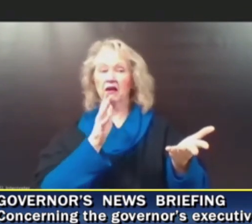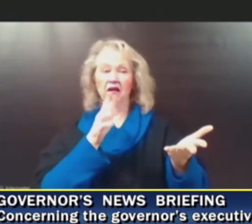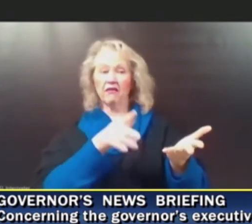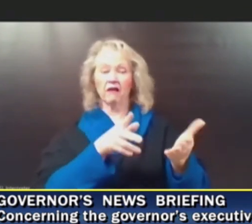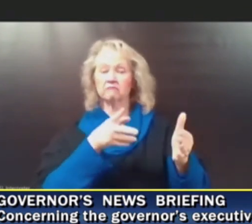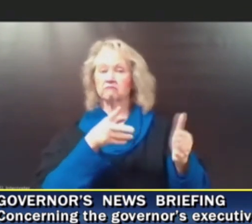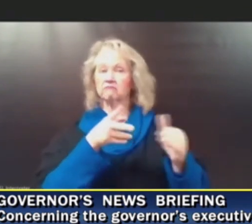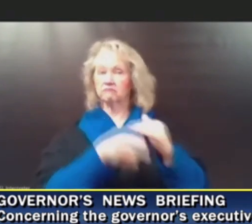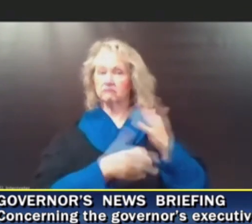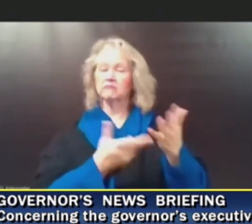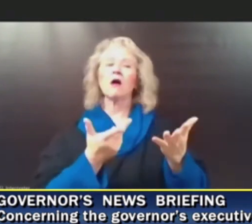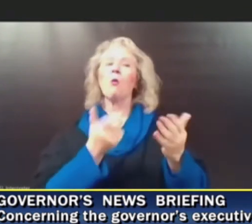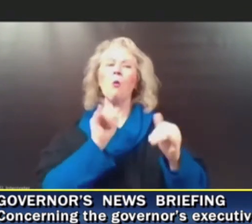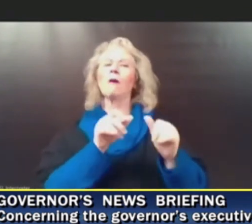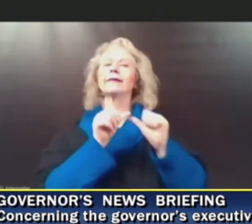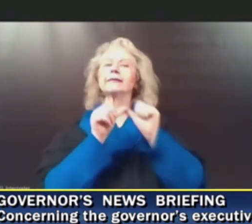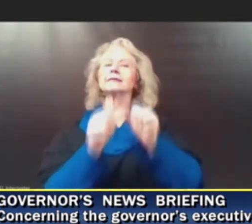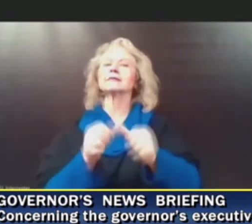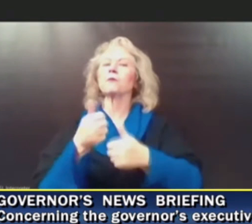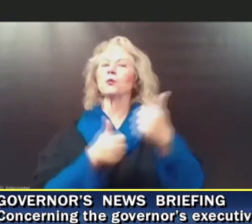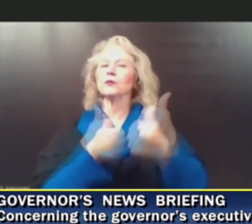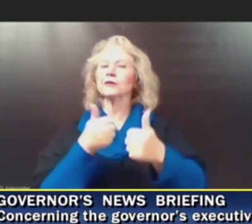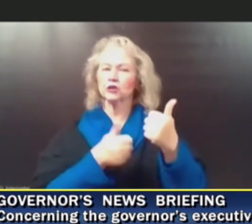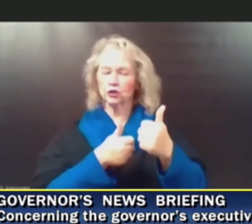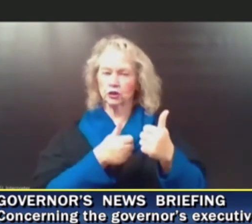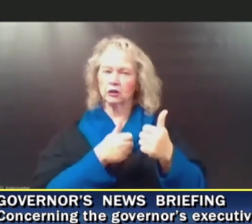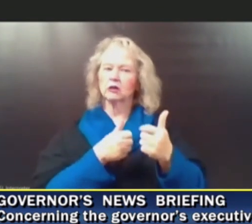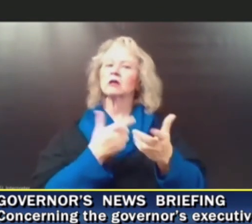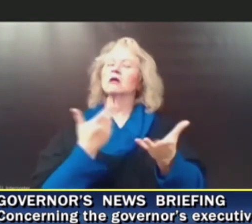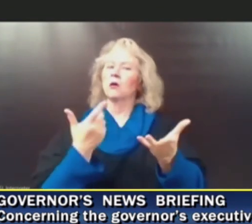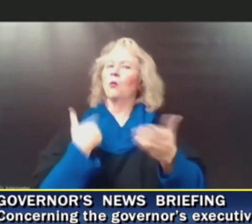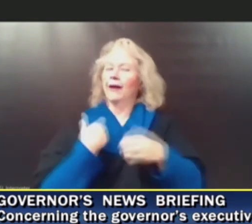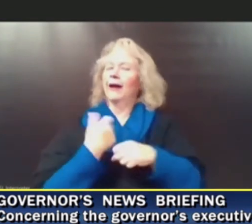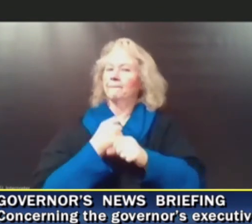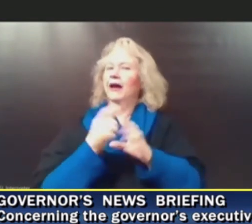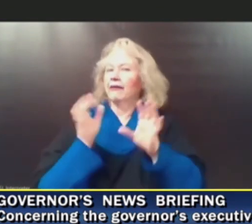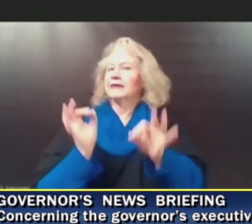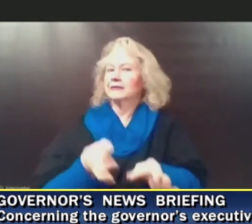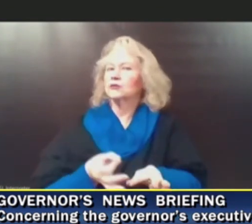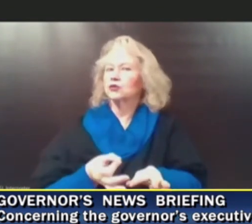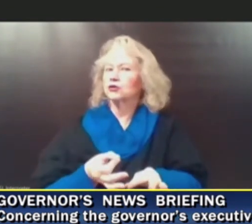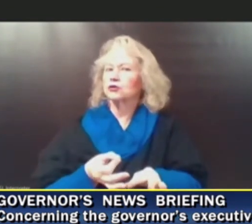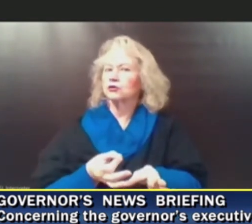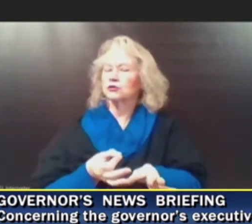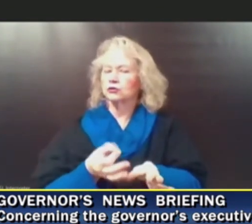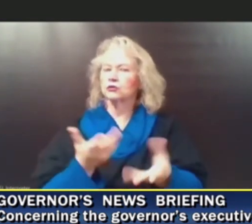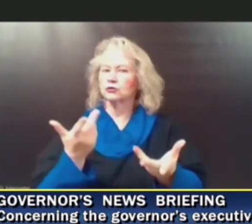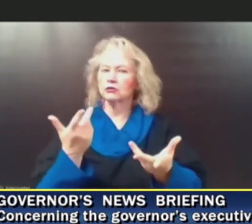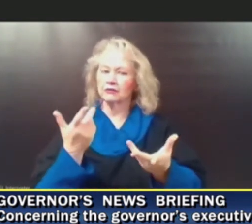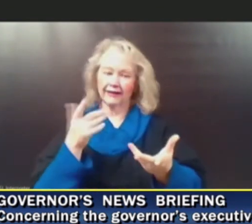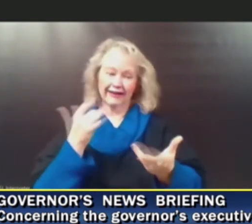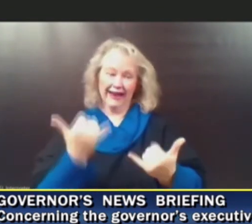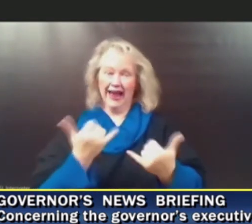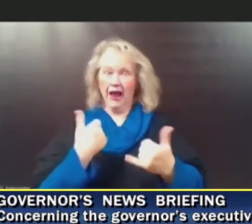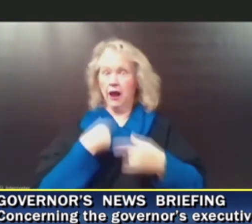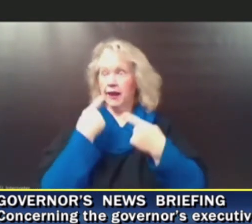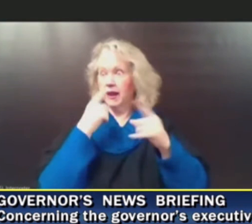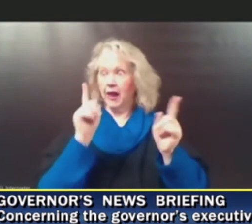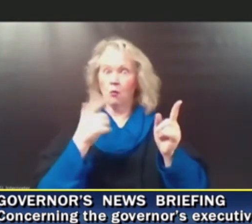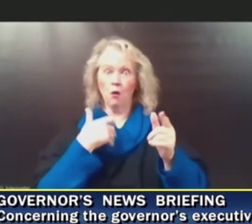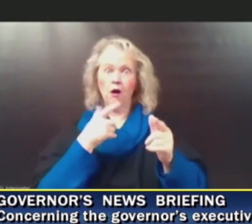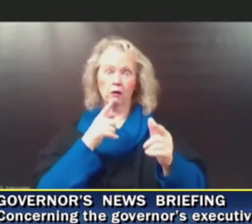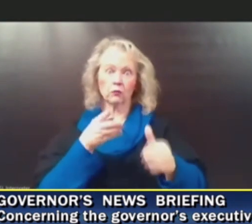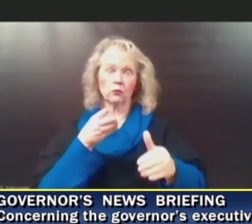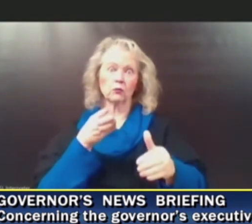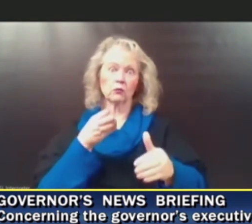have the discretion to, you know, make the change we're talking about, which is ending the mask mandate schools and our daycare facilities.